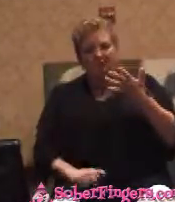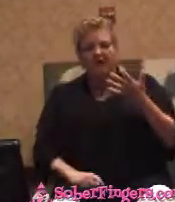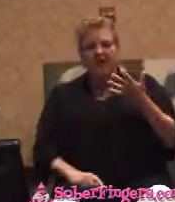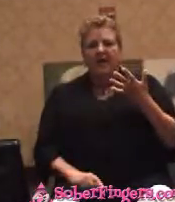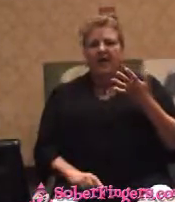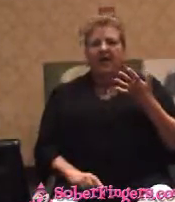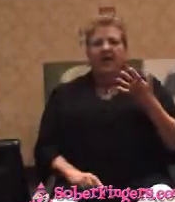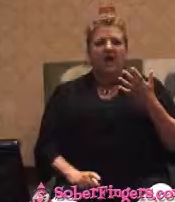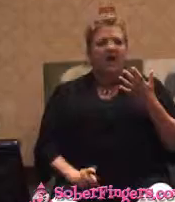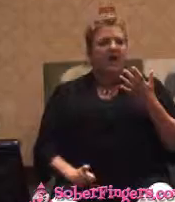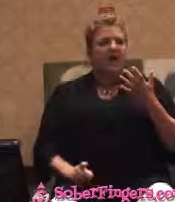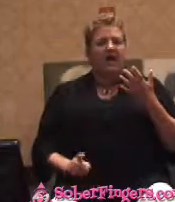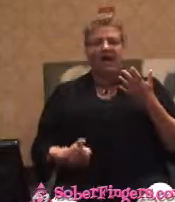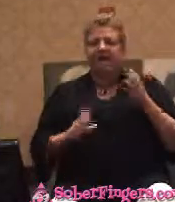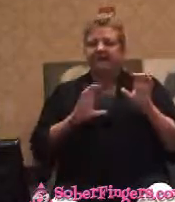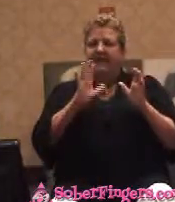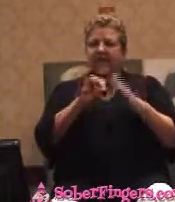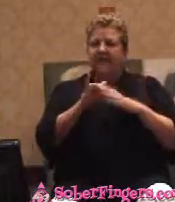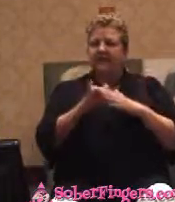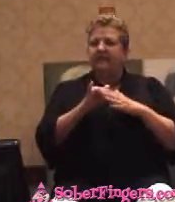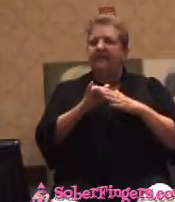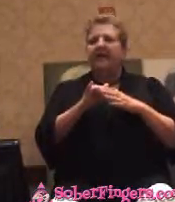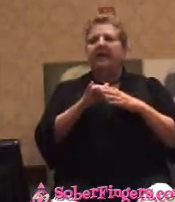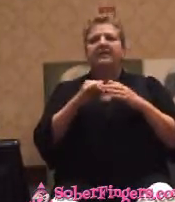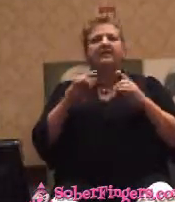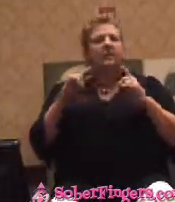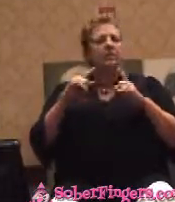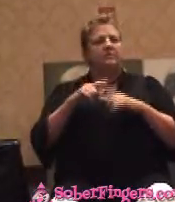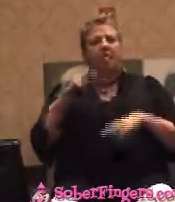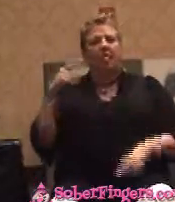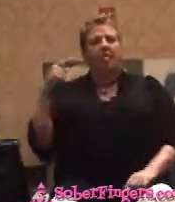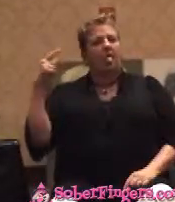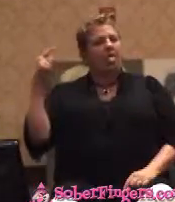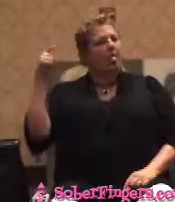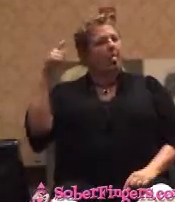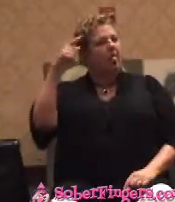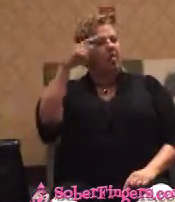out of the weeds. All the way off from those things that my family had taught me.